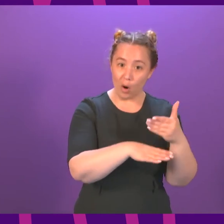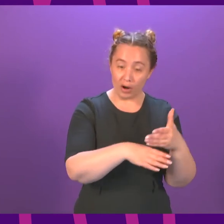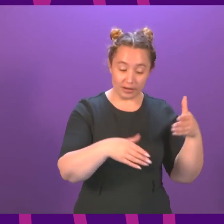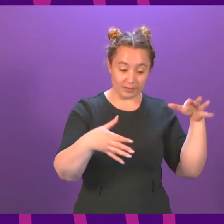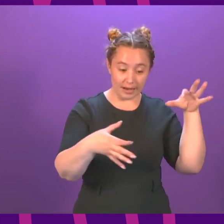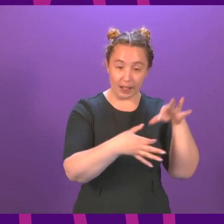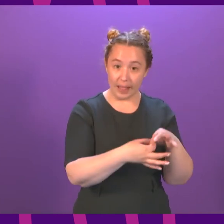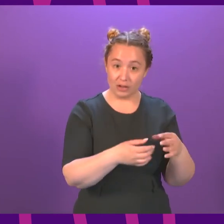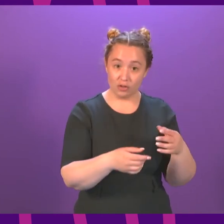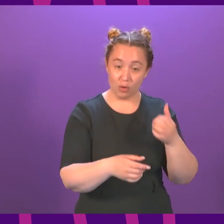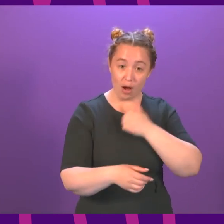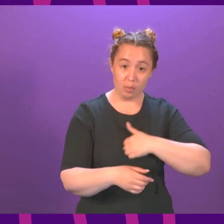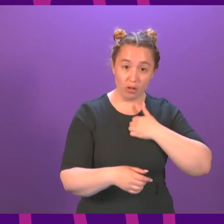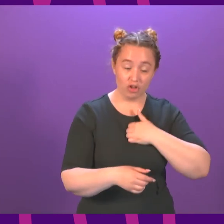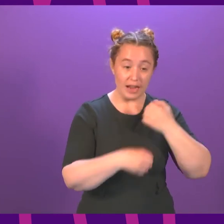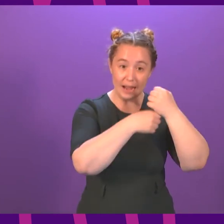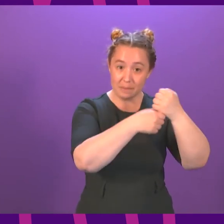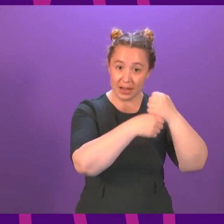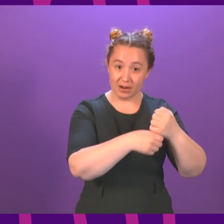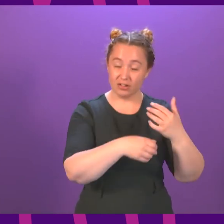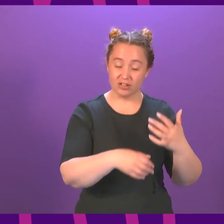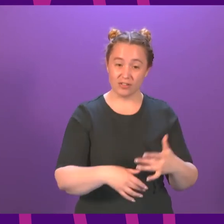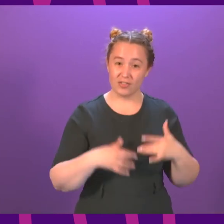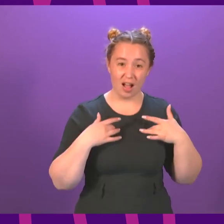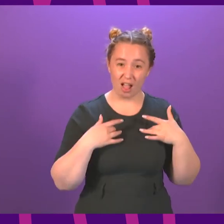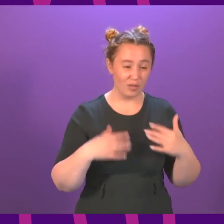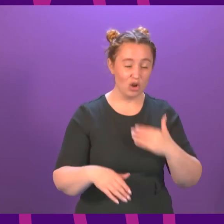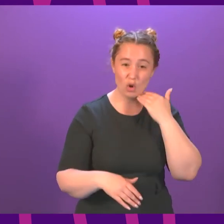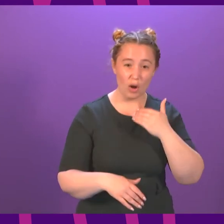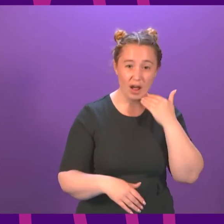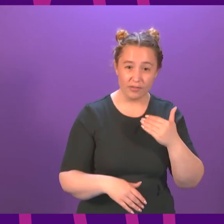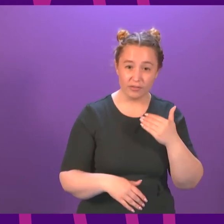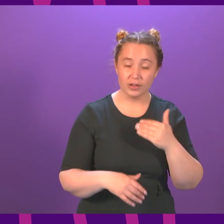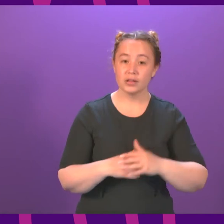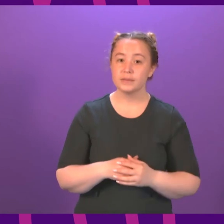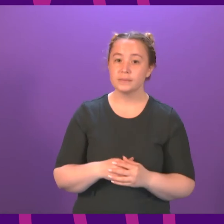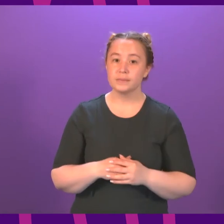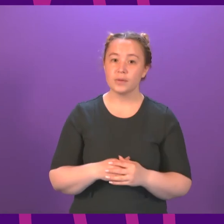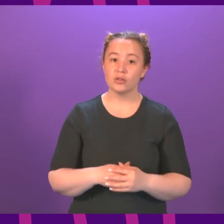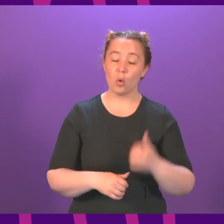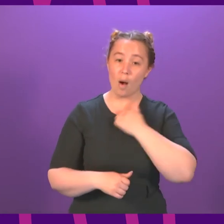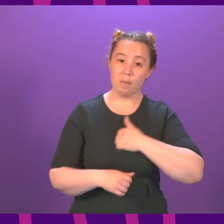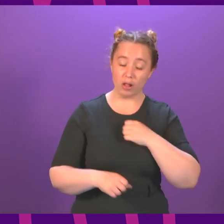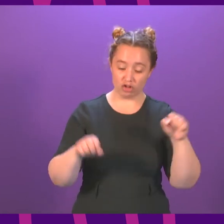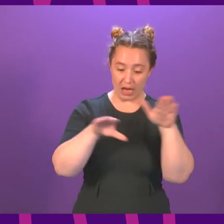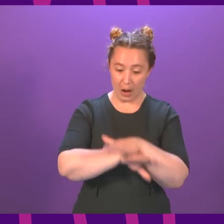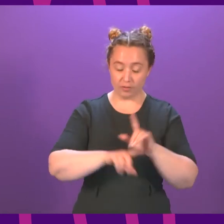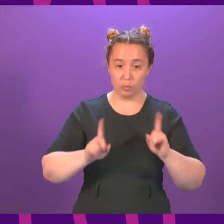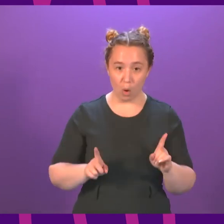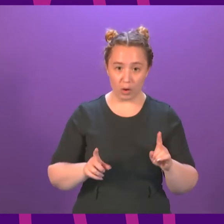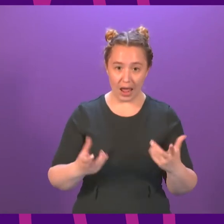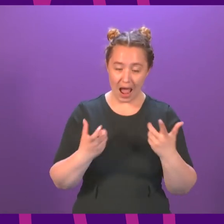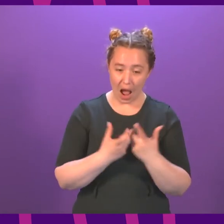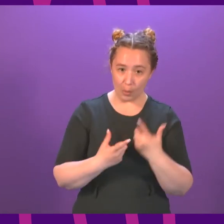campaigners had been calling for. It is really important that we understand what an apology would seek to cover, how that can be